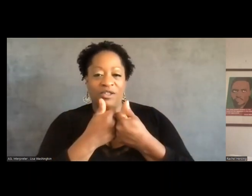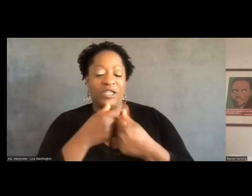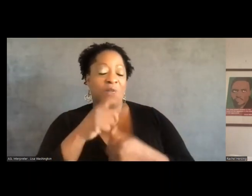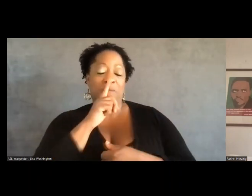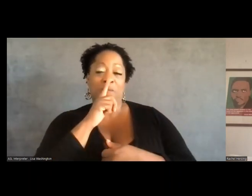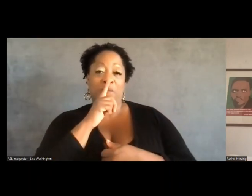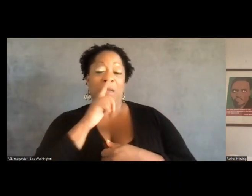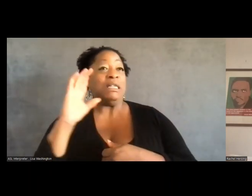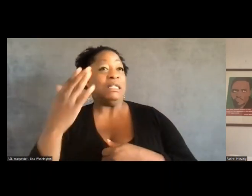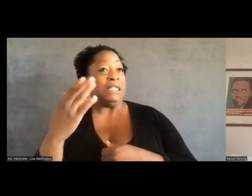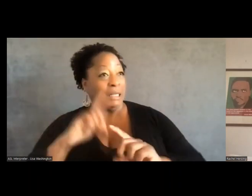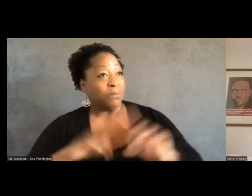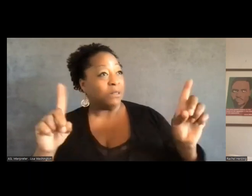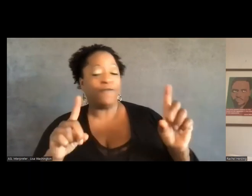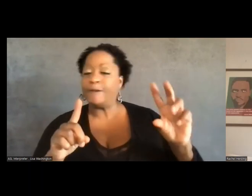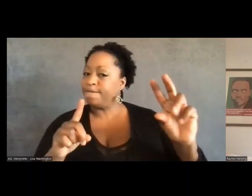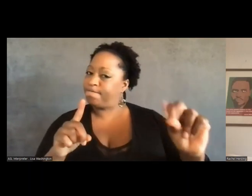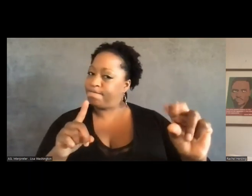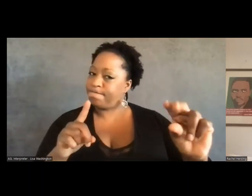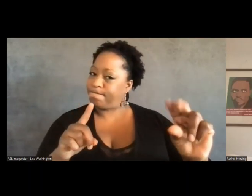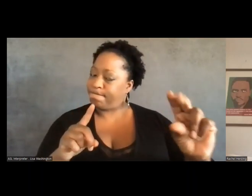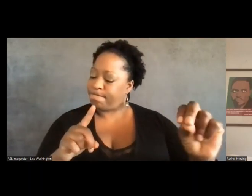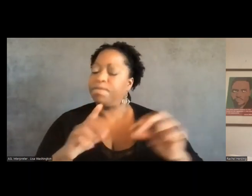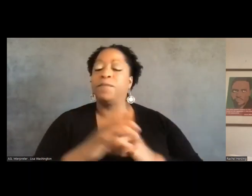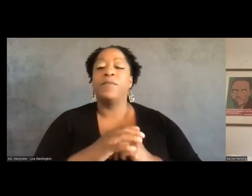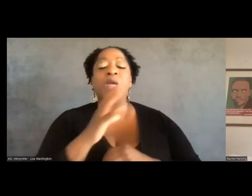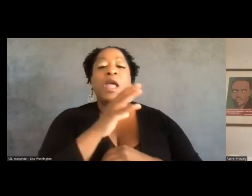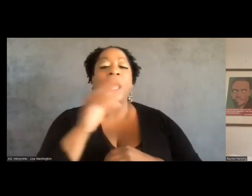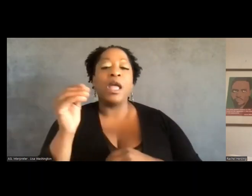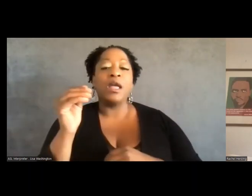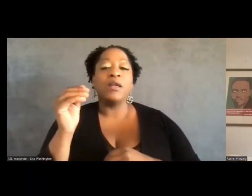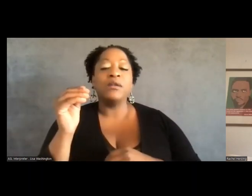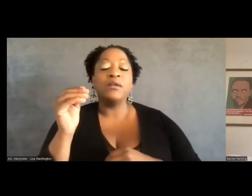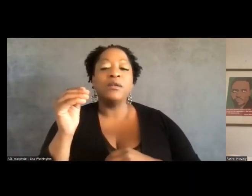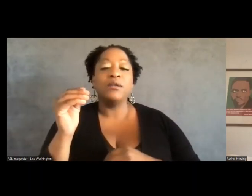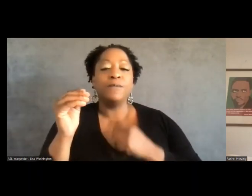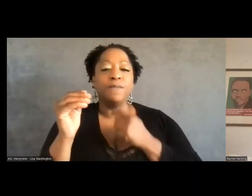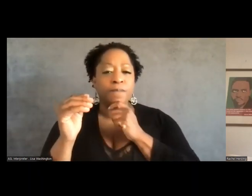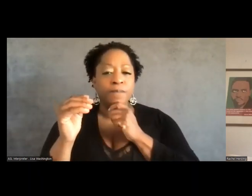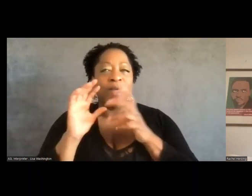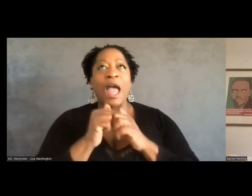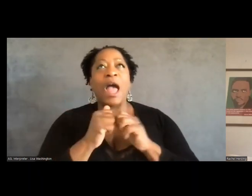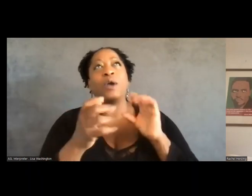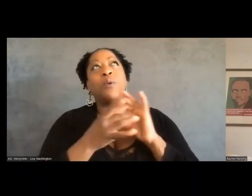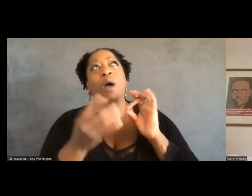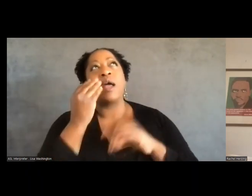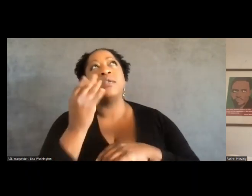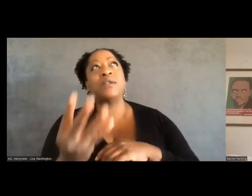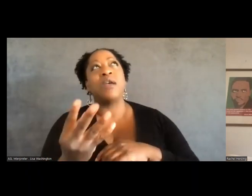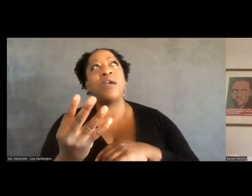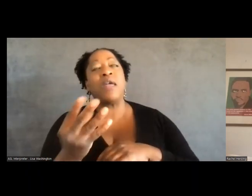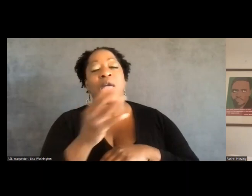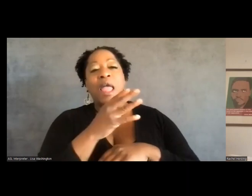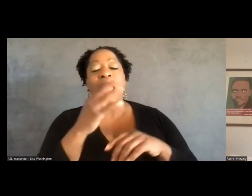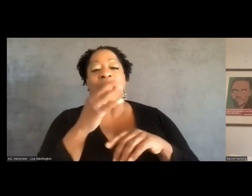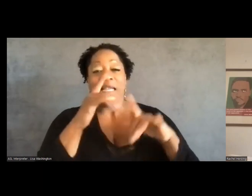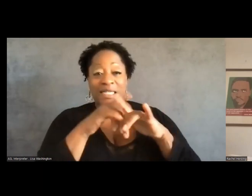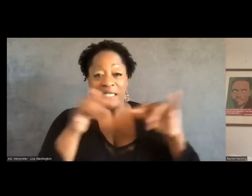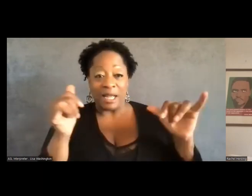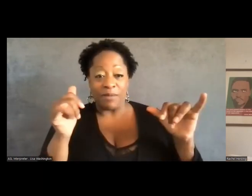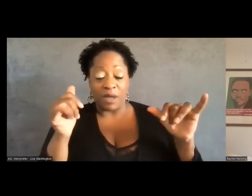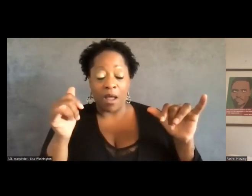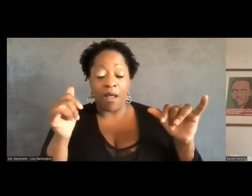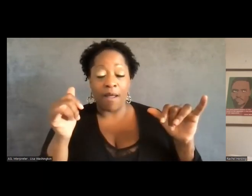like it's not. And, um, how to say, and at the same time,